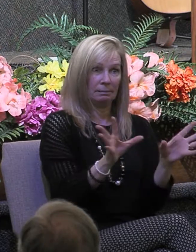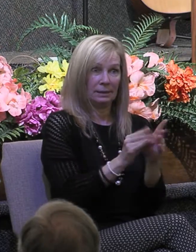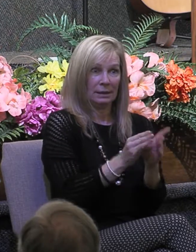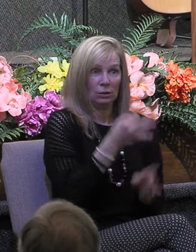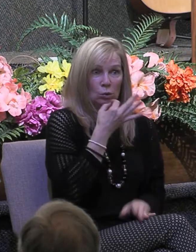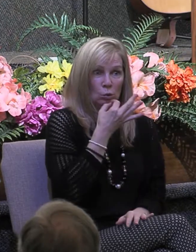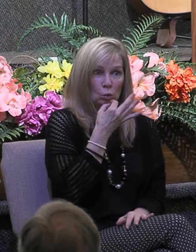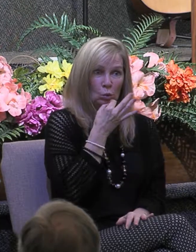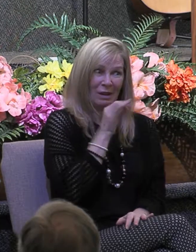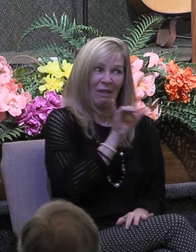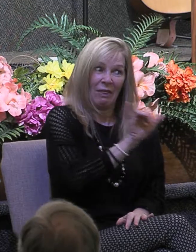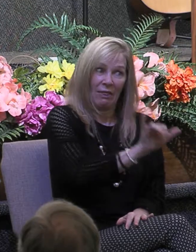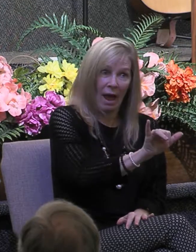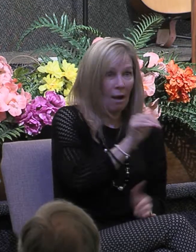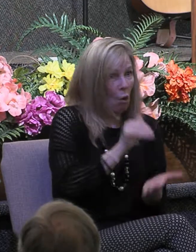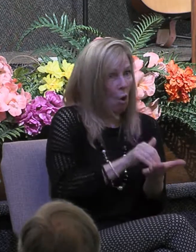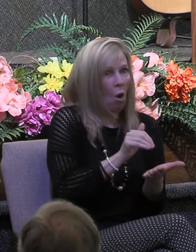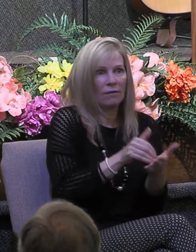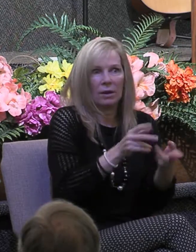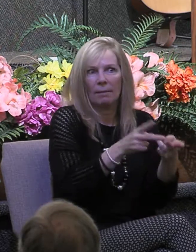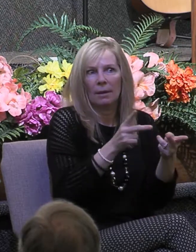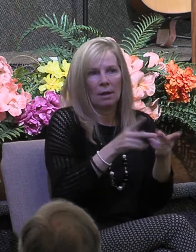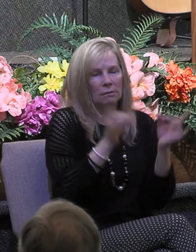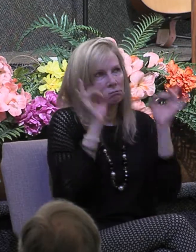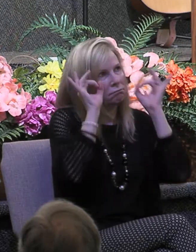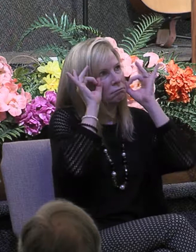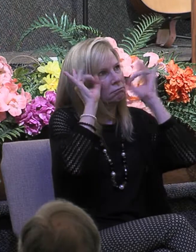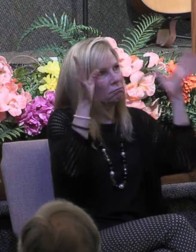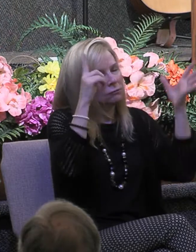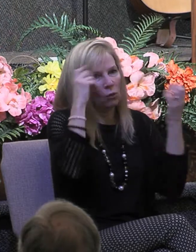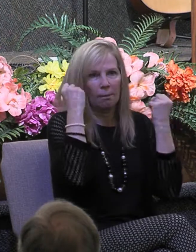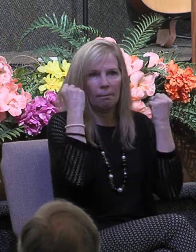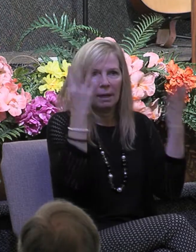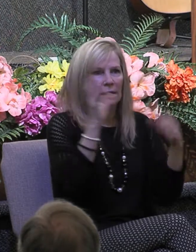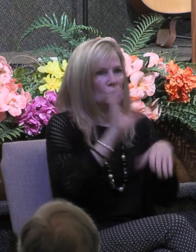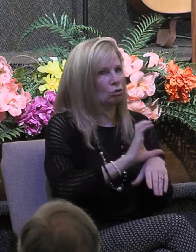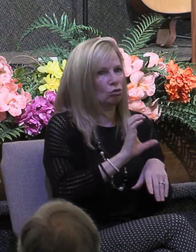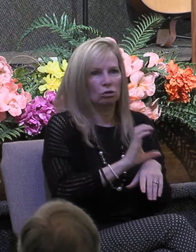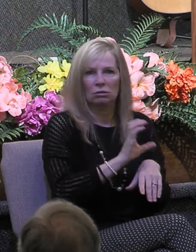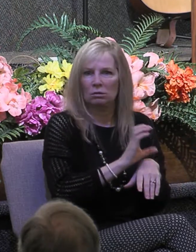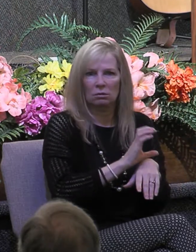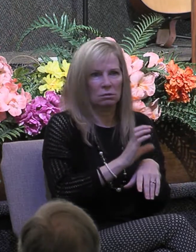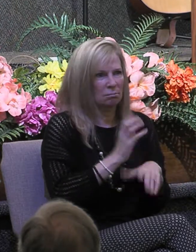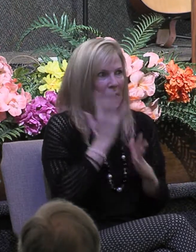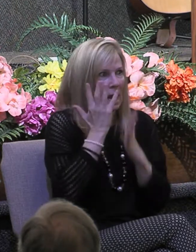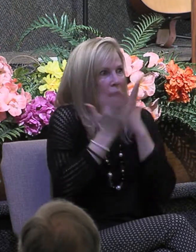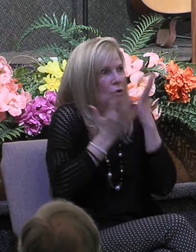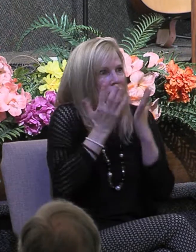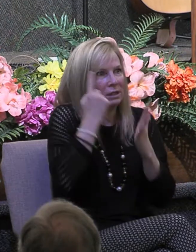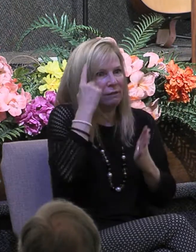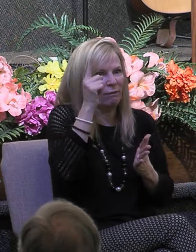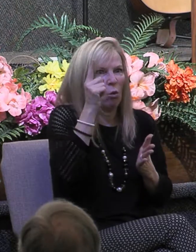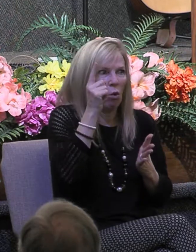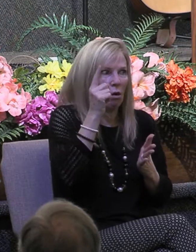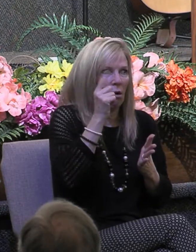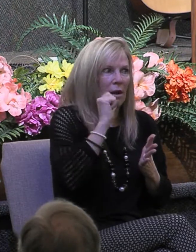been a place of horror for many churches. It be embarrassing for unbelievers to even be in a